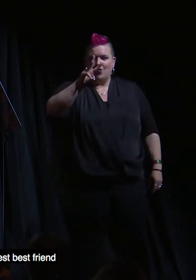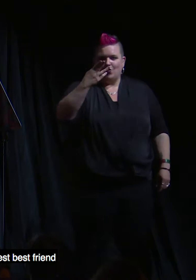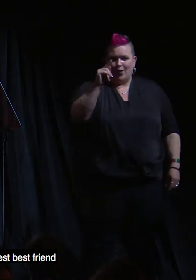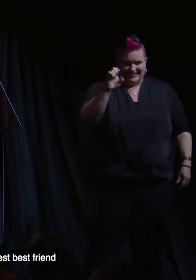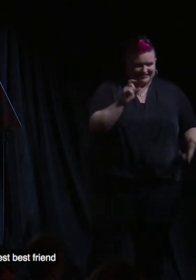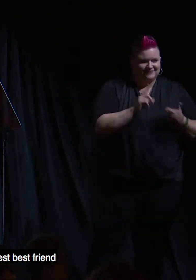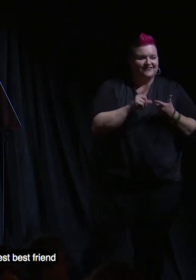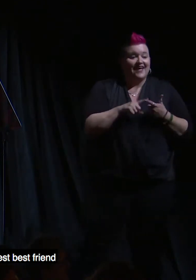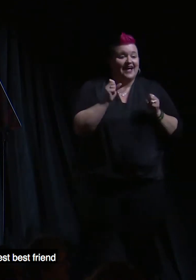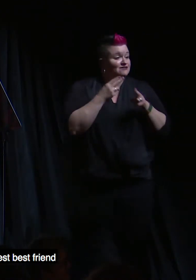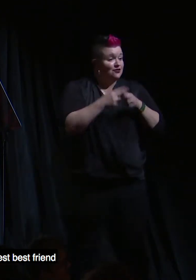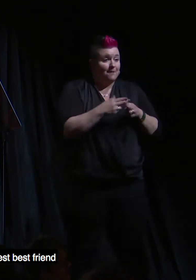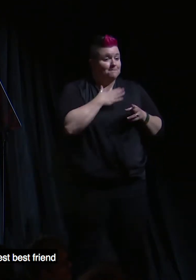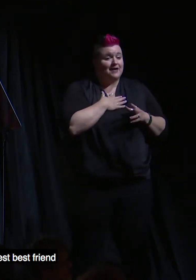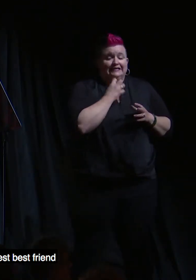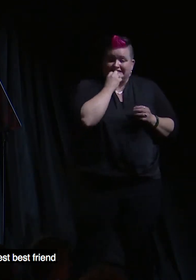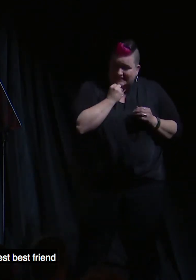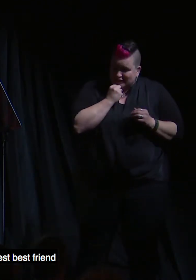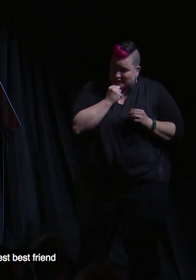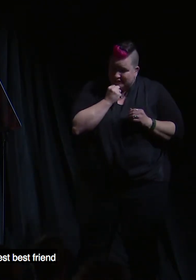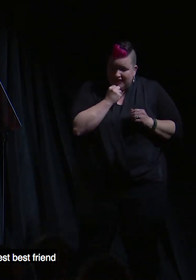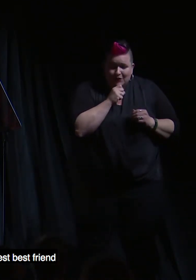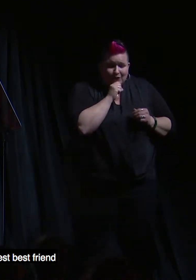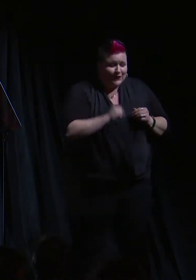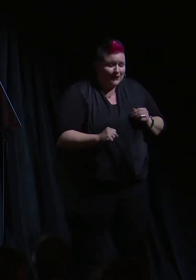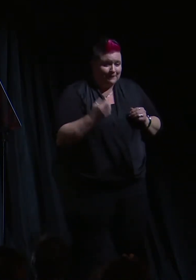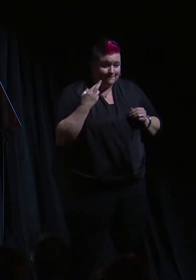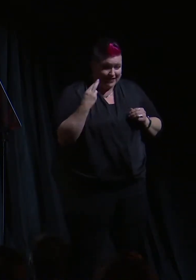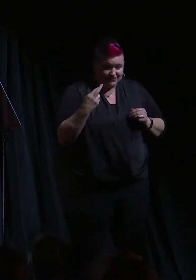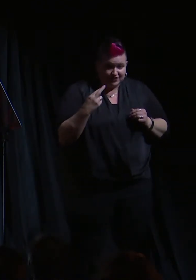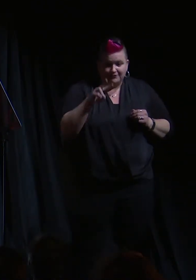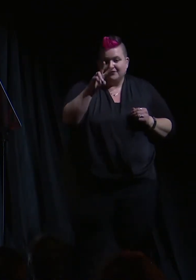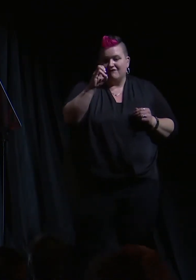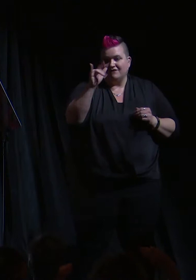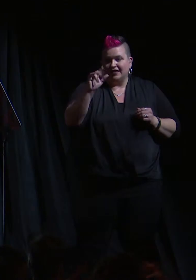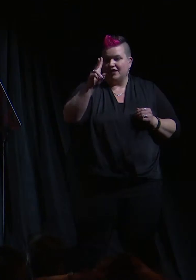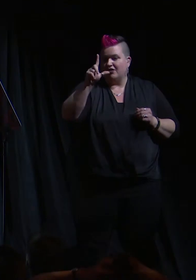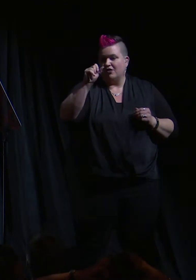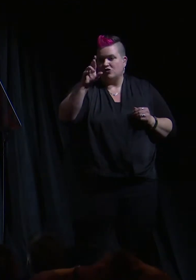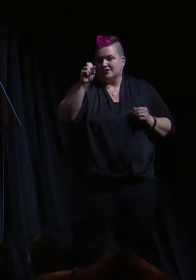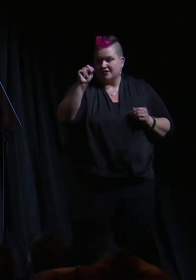I have to call out my very dear and oldest best friend, Vicki Larson.